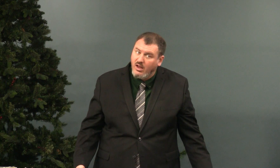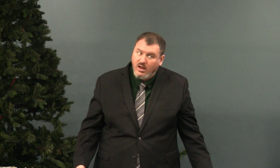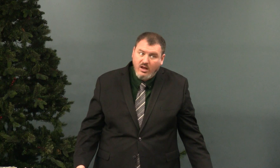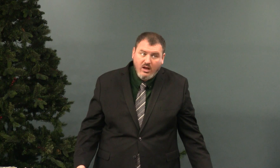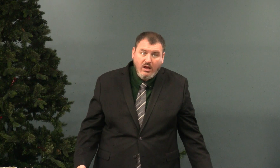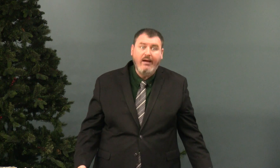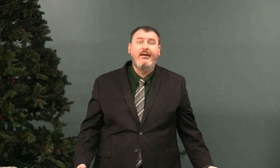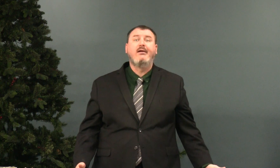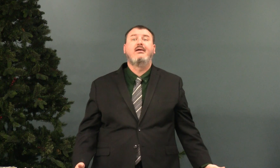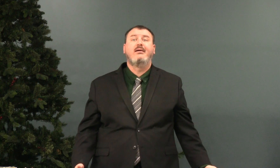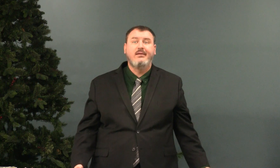Right? We lie.